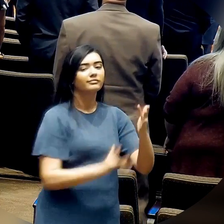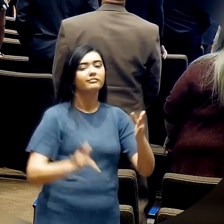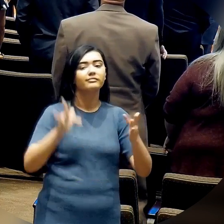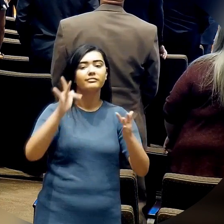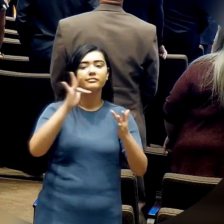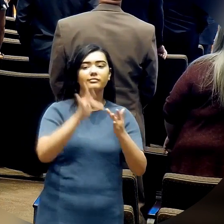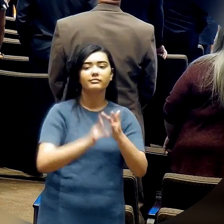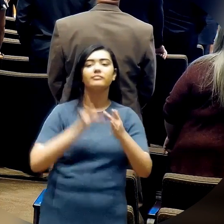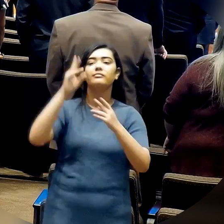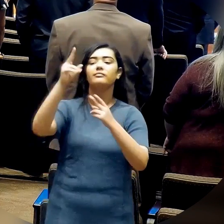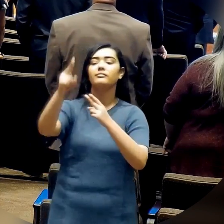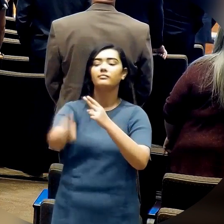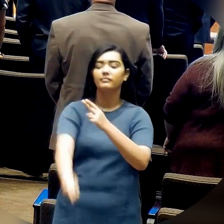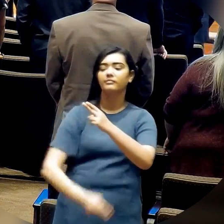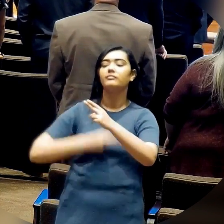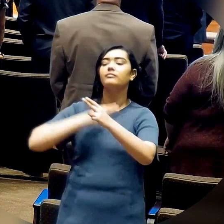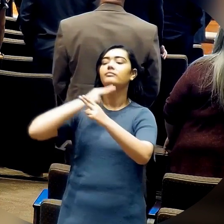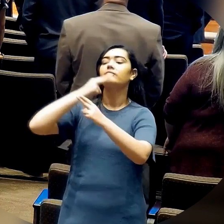of Jesus.